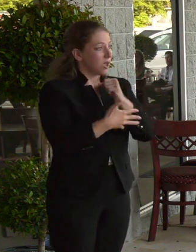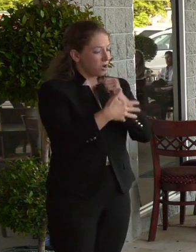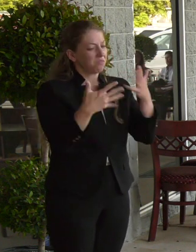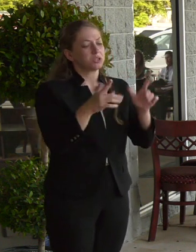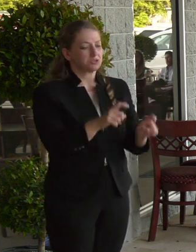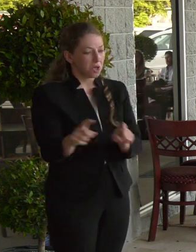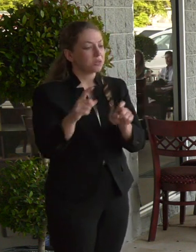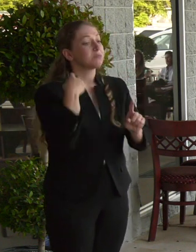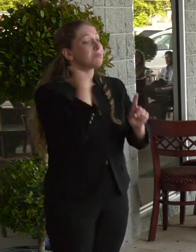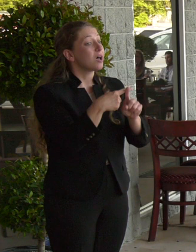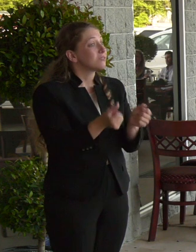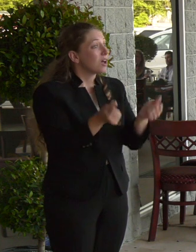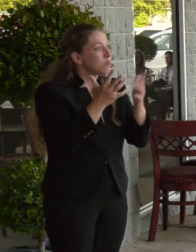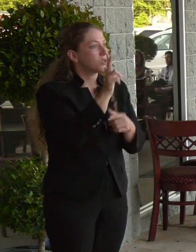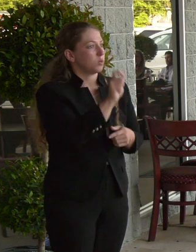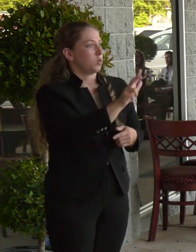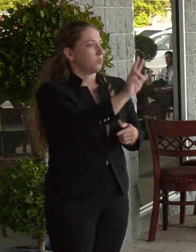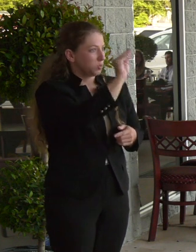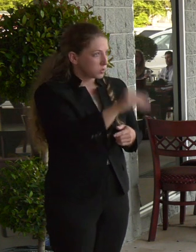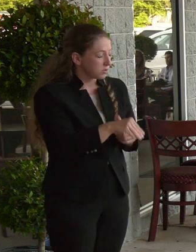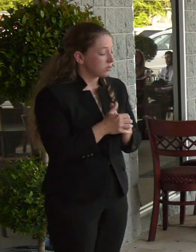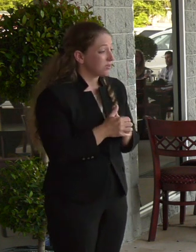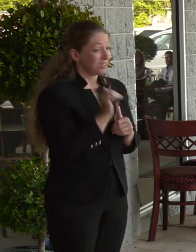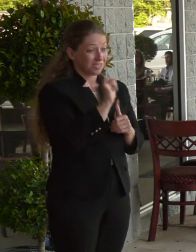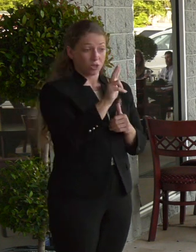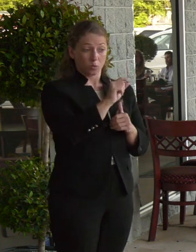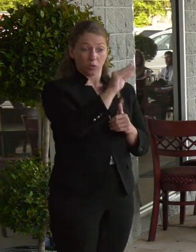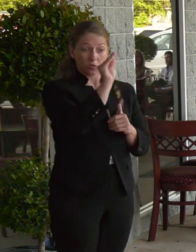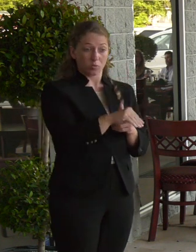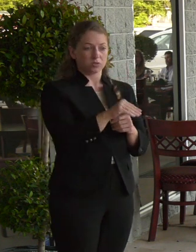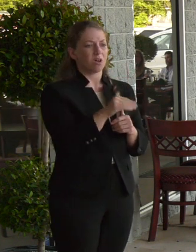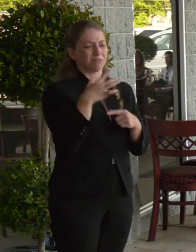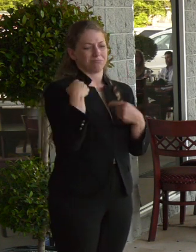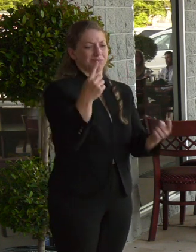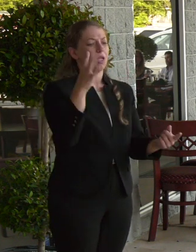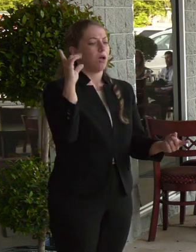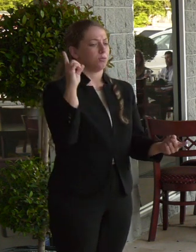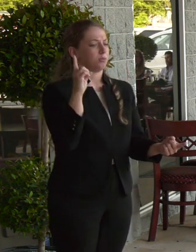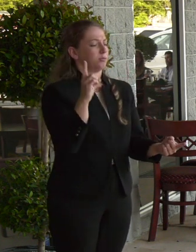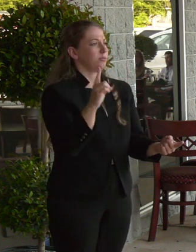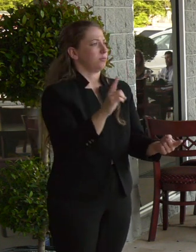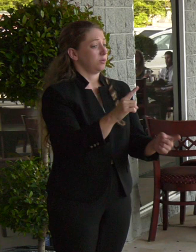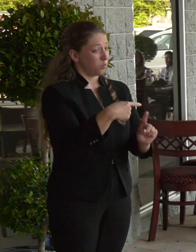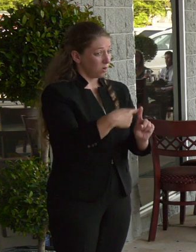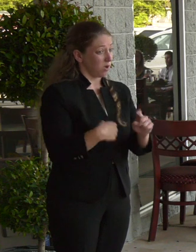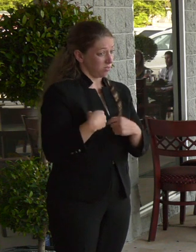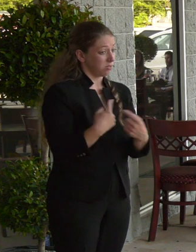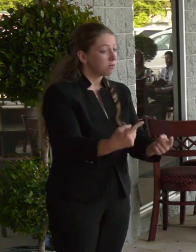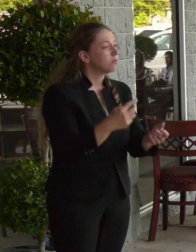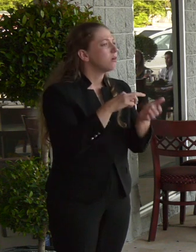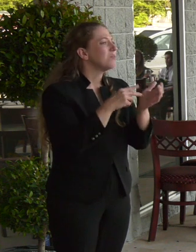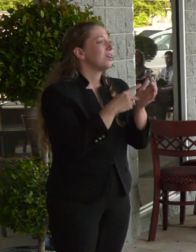of 3.3%. The percentage of positive tests has continued to steadily decline for over a month now, which points to a